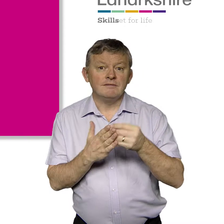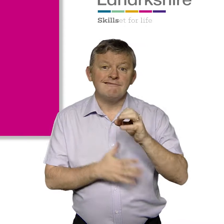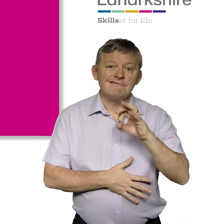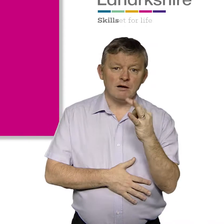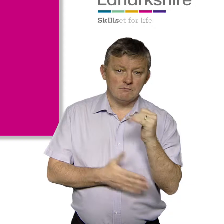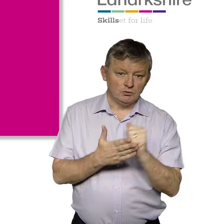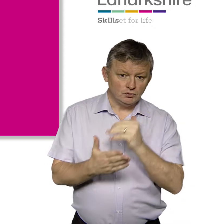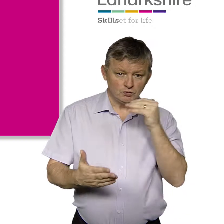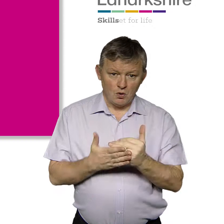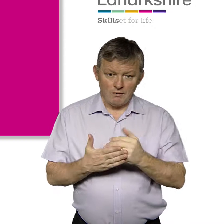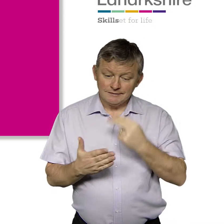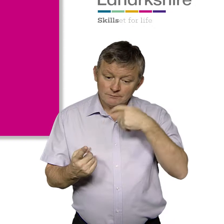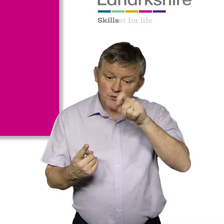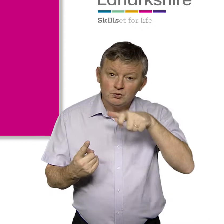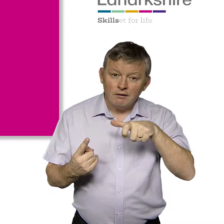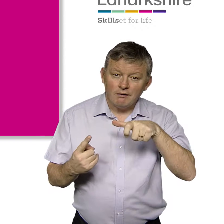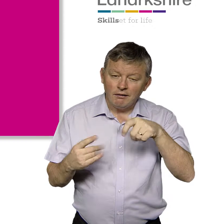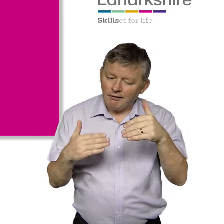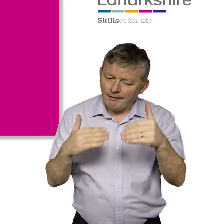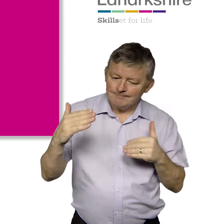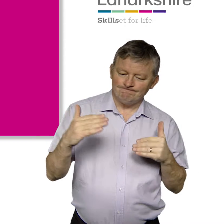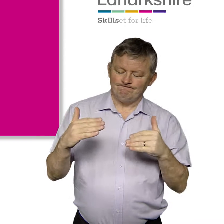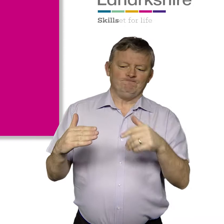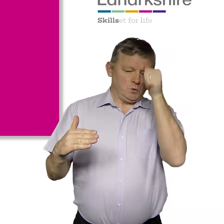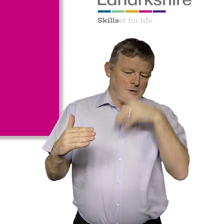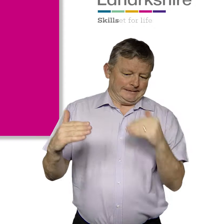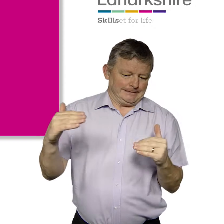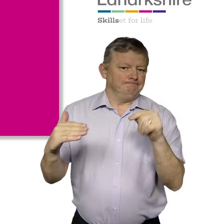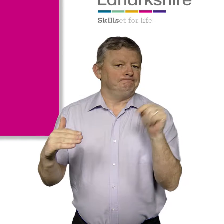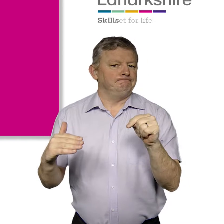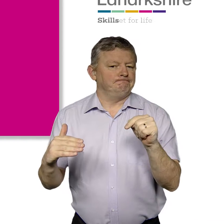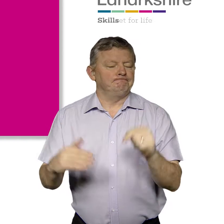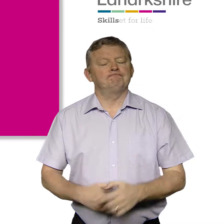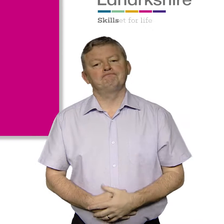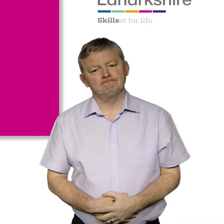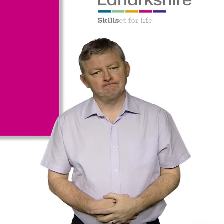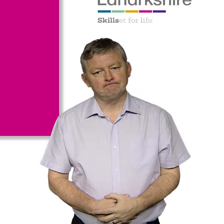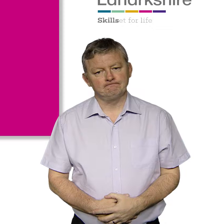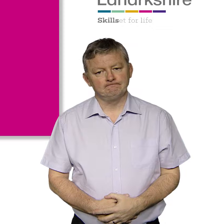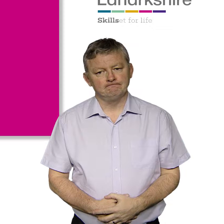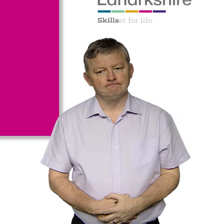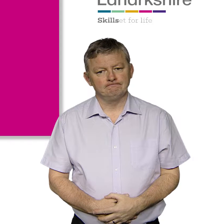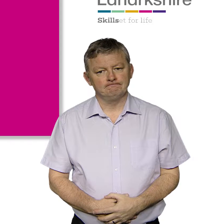Funding Council, to ensure that inequalities experienced by students who use BSL are being addressed.